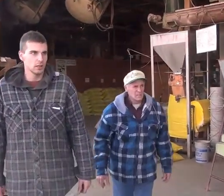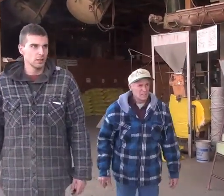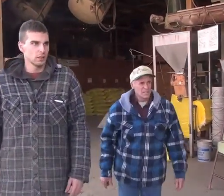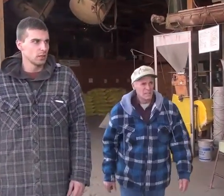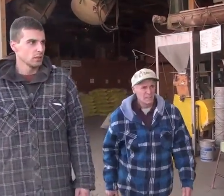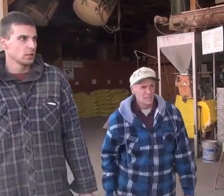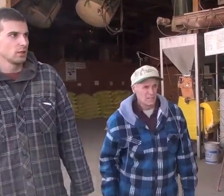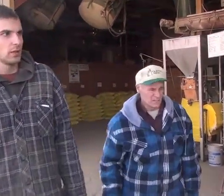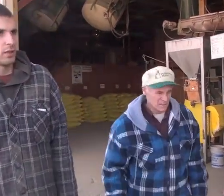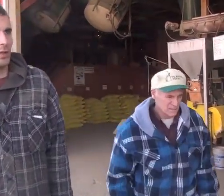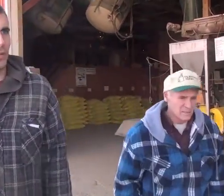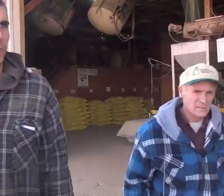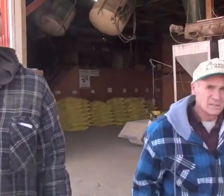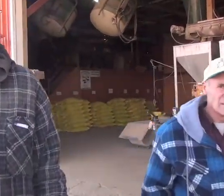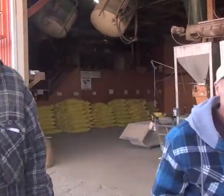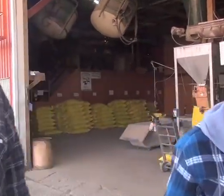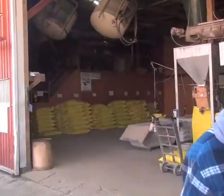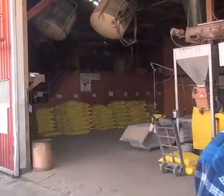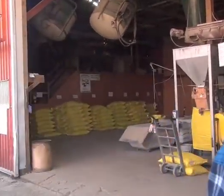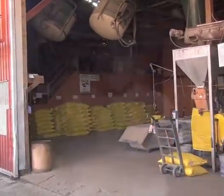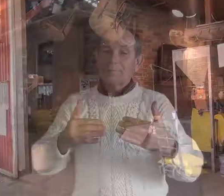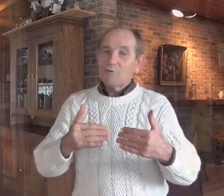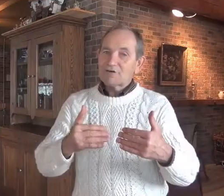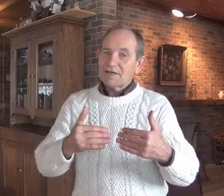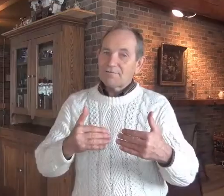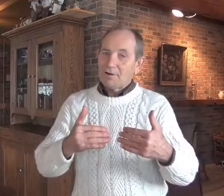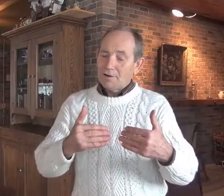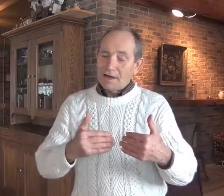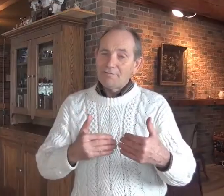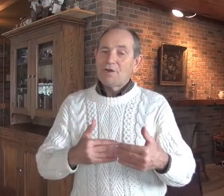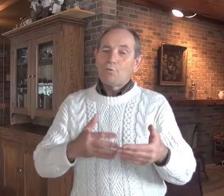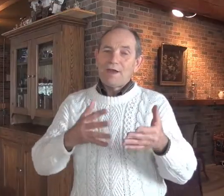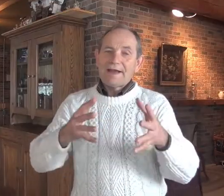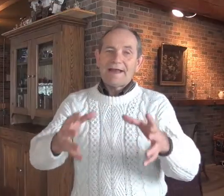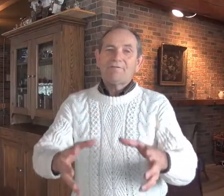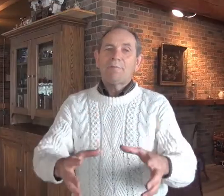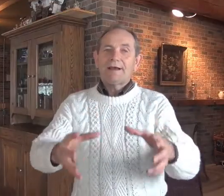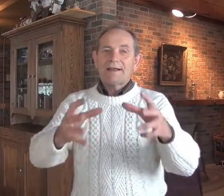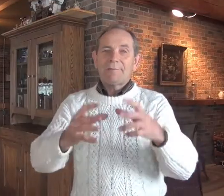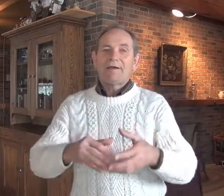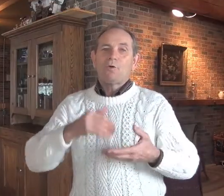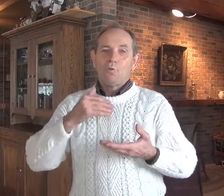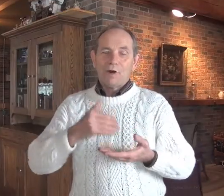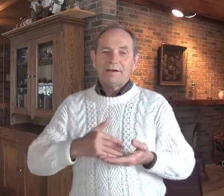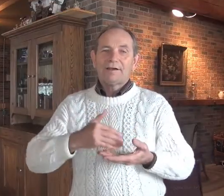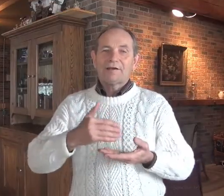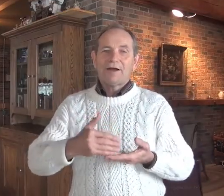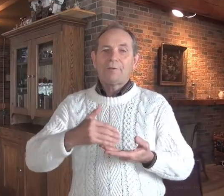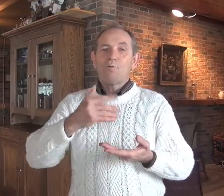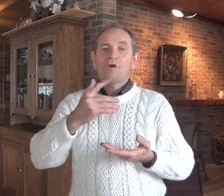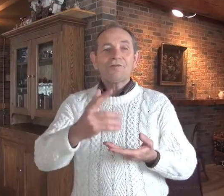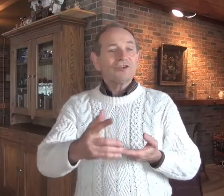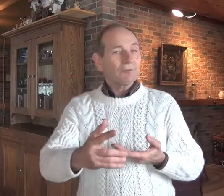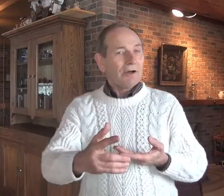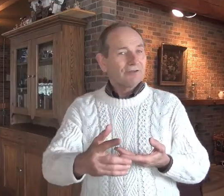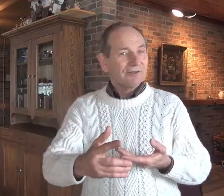plus Dorothy and Andy. To start the process off, we had everybody come in one at a time with their spouses